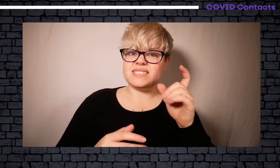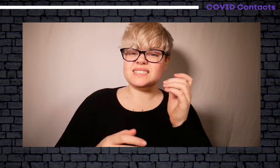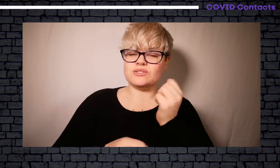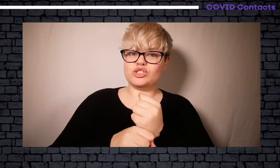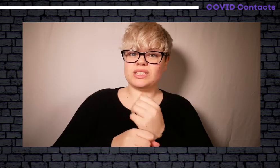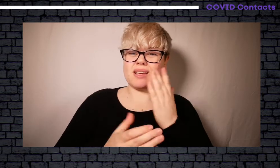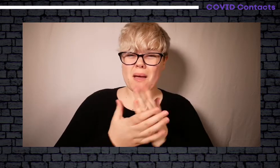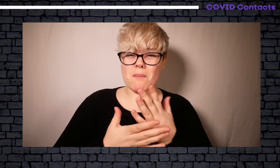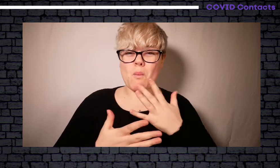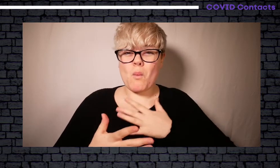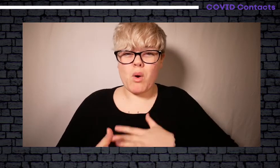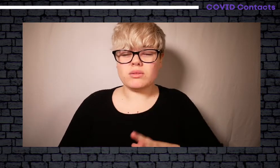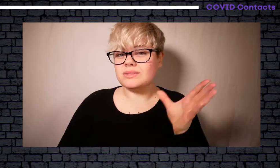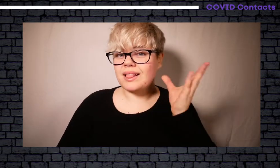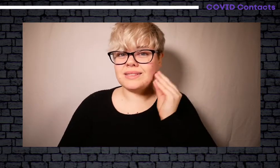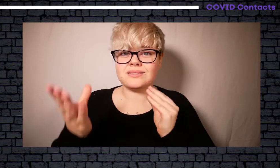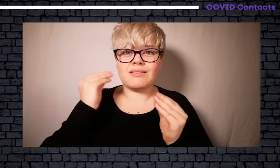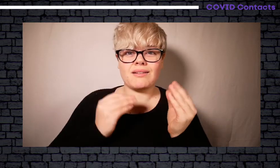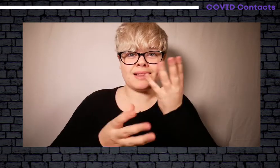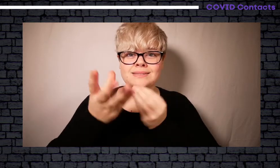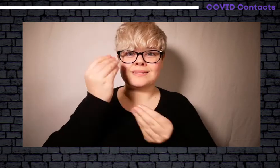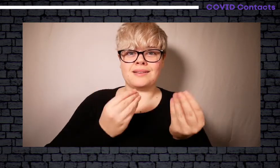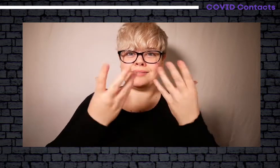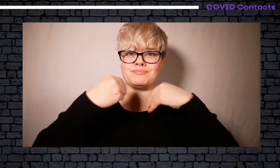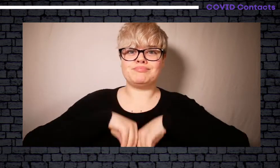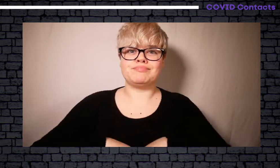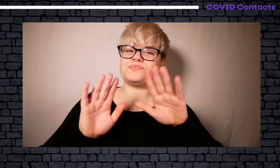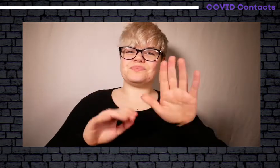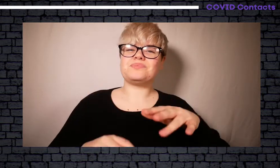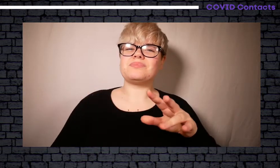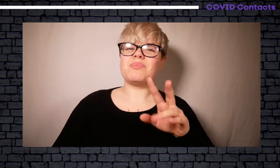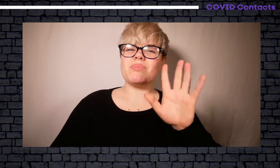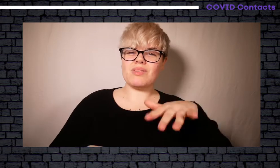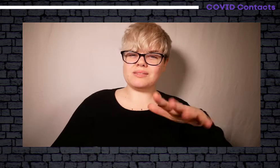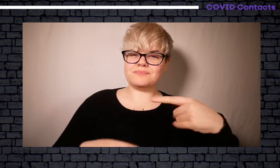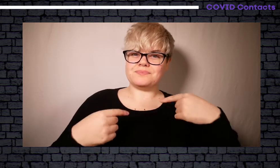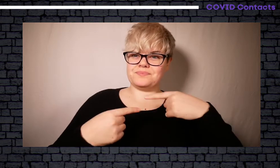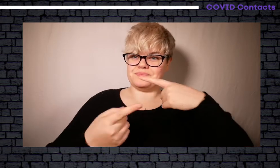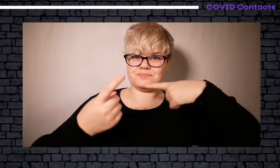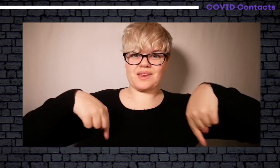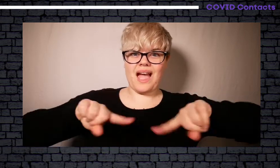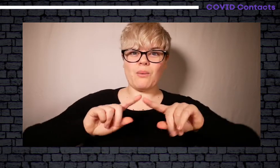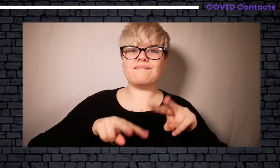communication preference is important. Southford CCG want to listen and make changes.